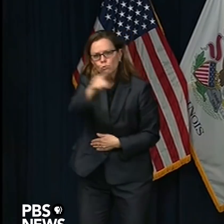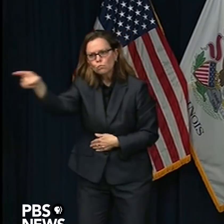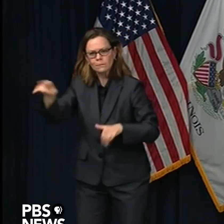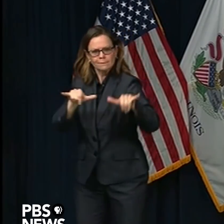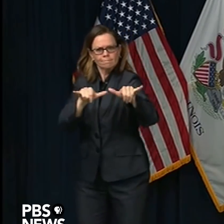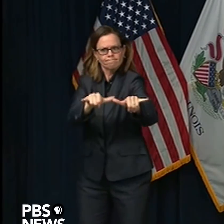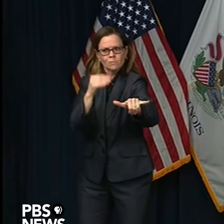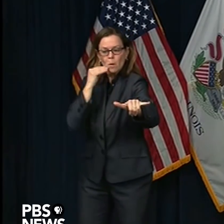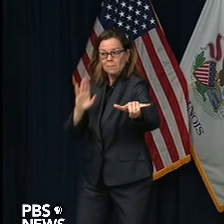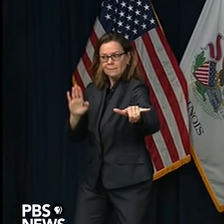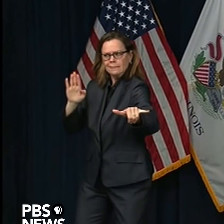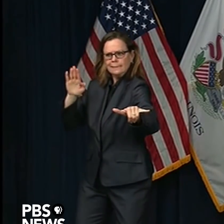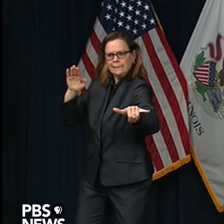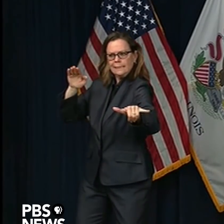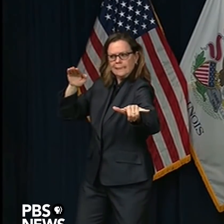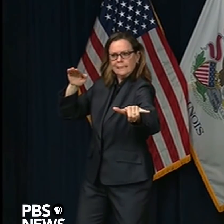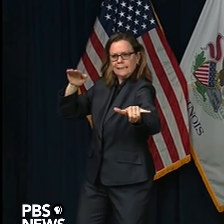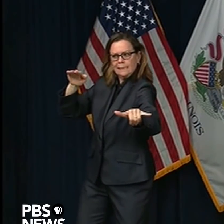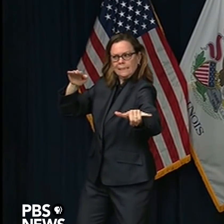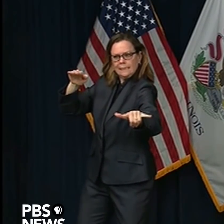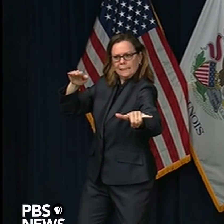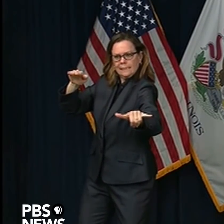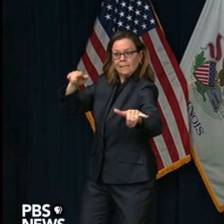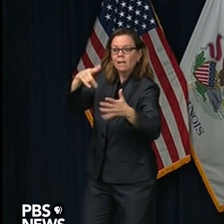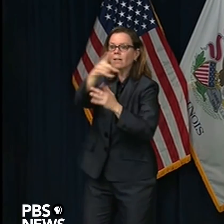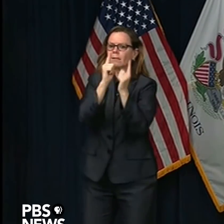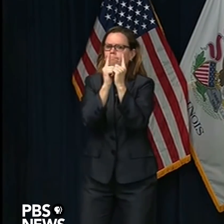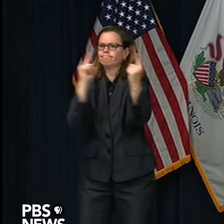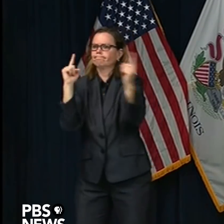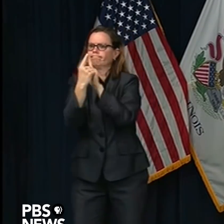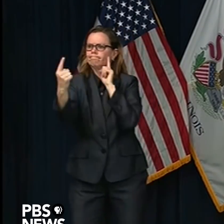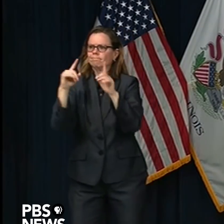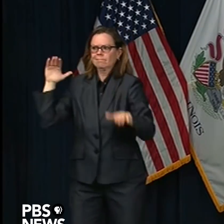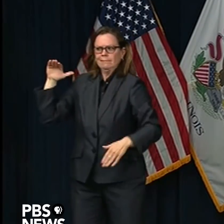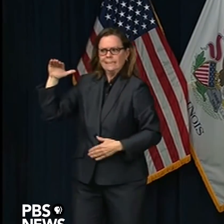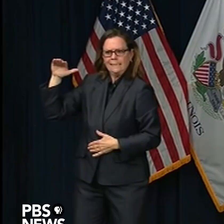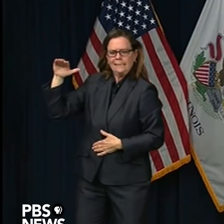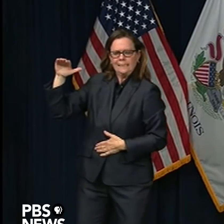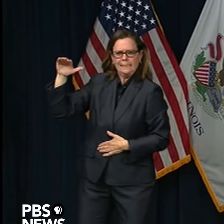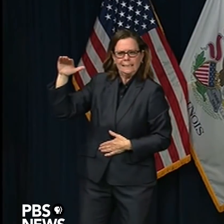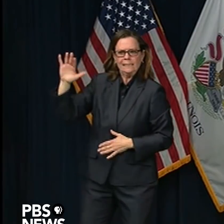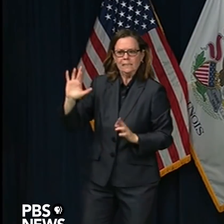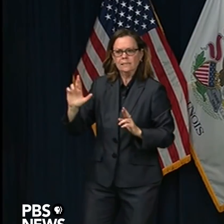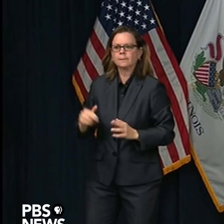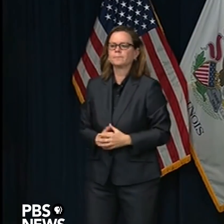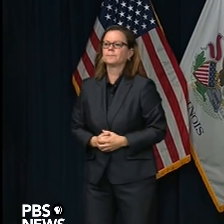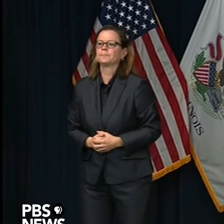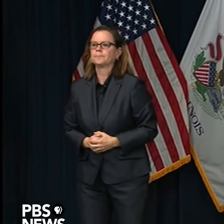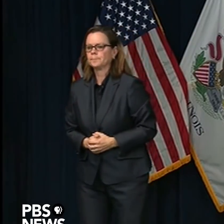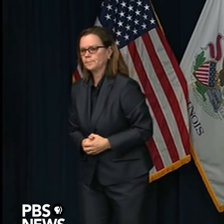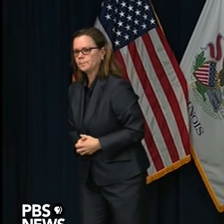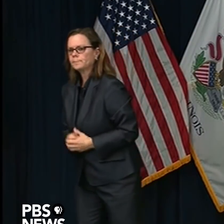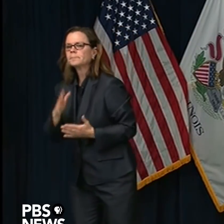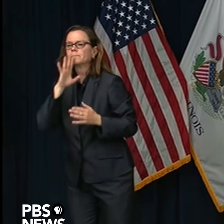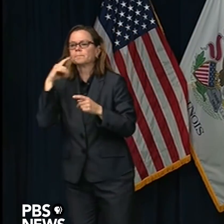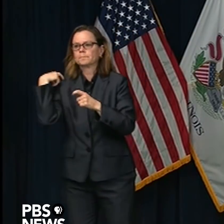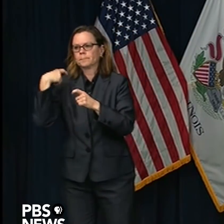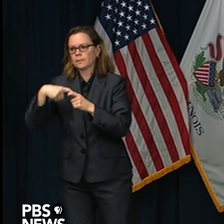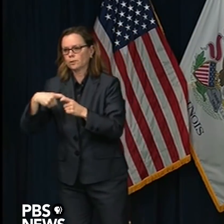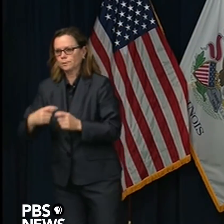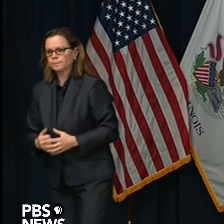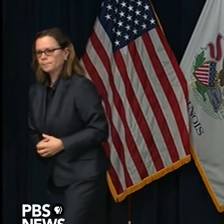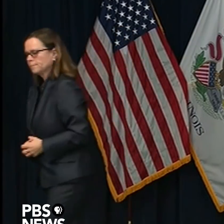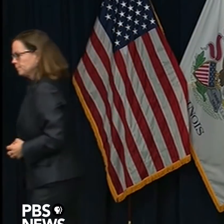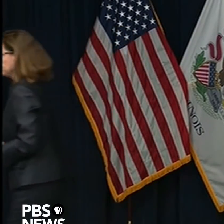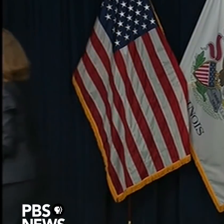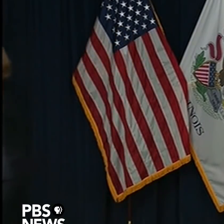And now I will translate comments for our Spanish-speaking population. Good afternoon. Good response to the